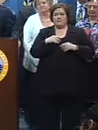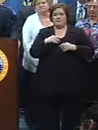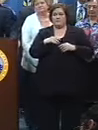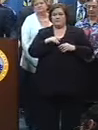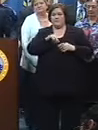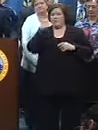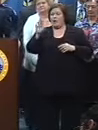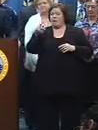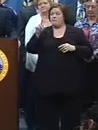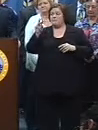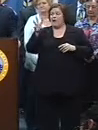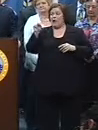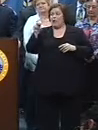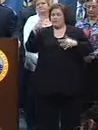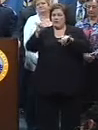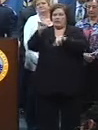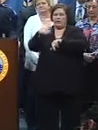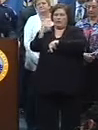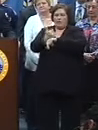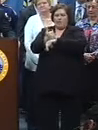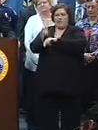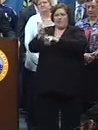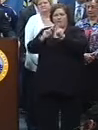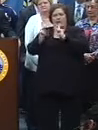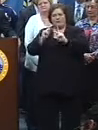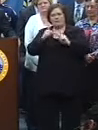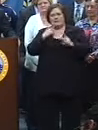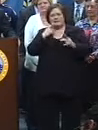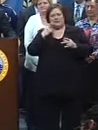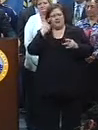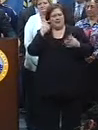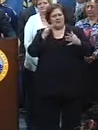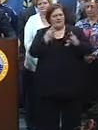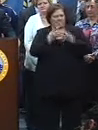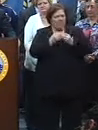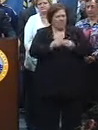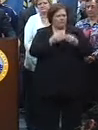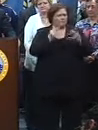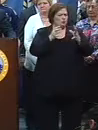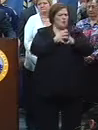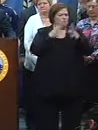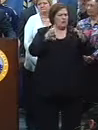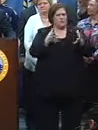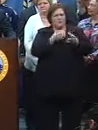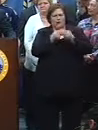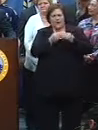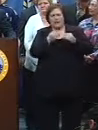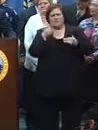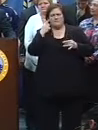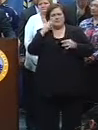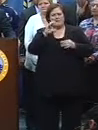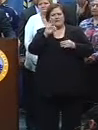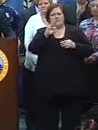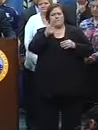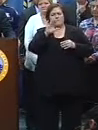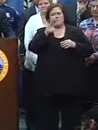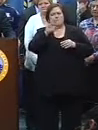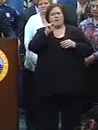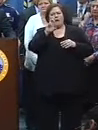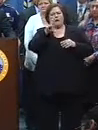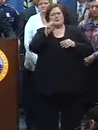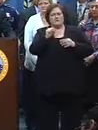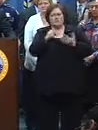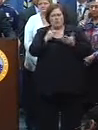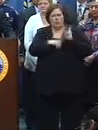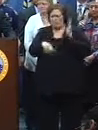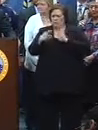where they were still left in place, a lot of people were complaining of the clutter, that it was just too much. was too crowded, especially for Baca Sunday night. What's kind of the